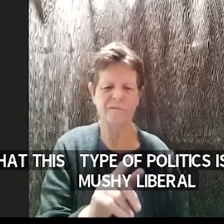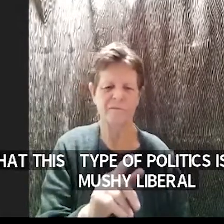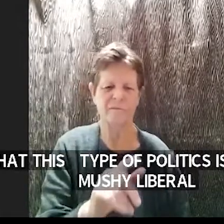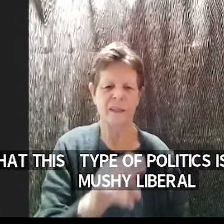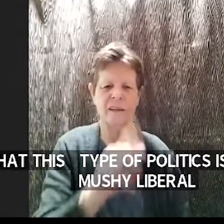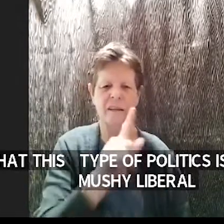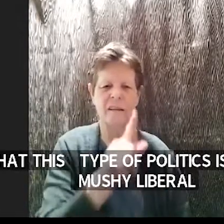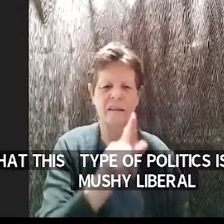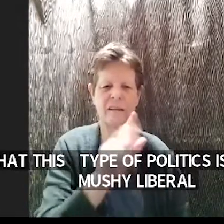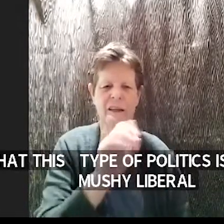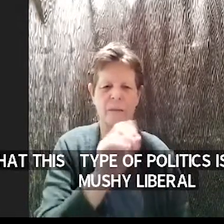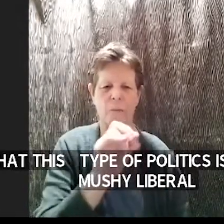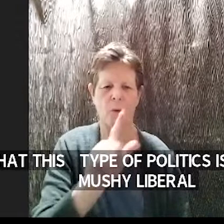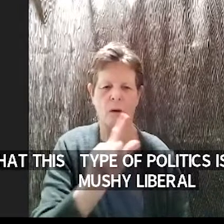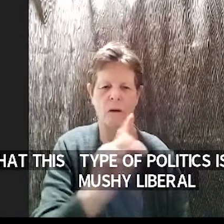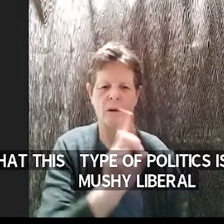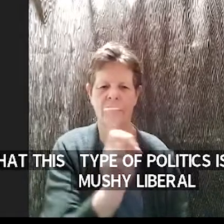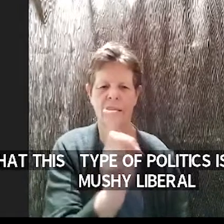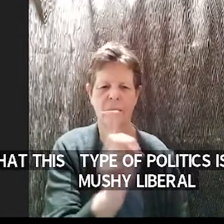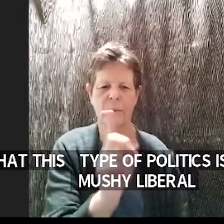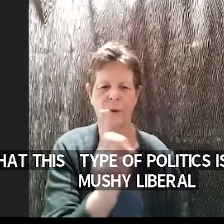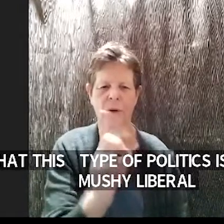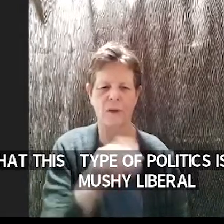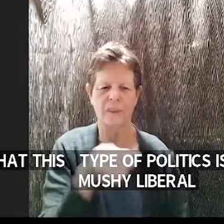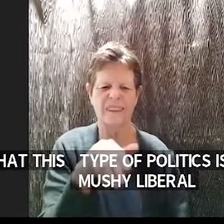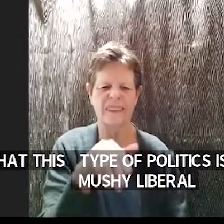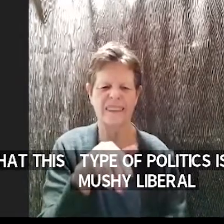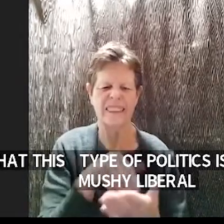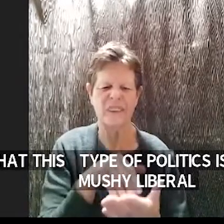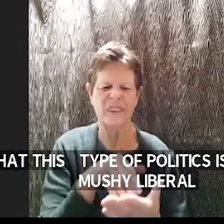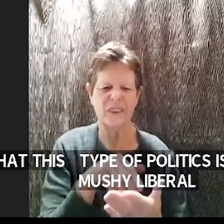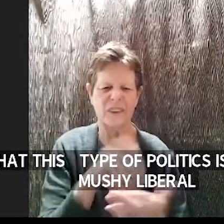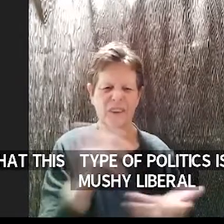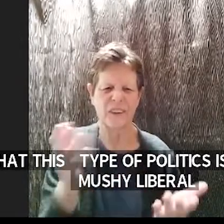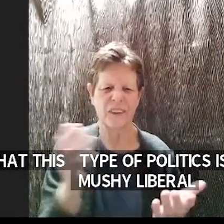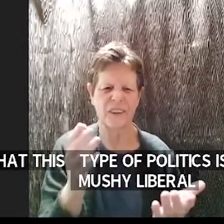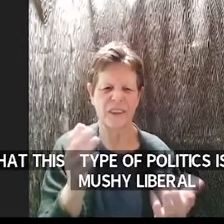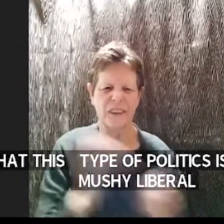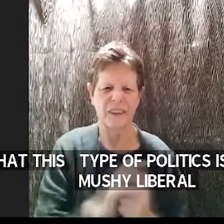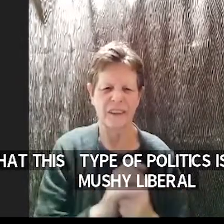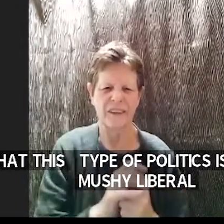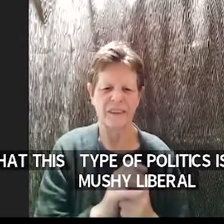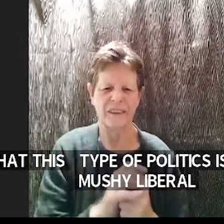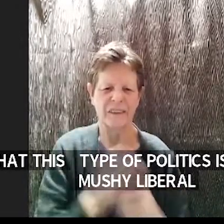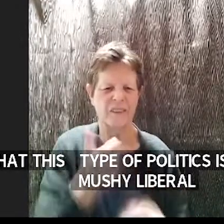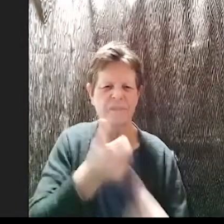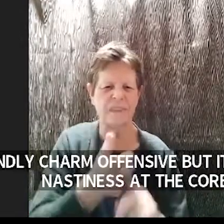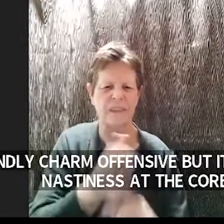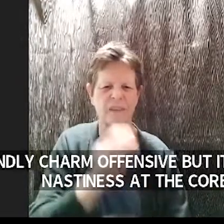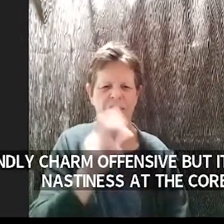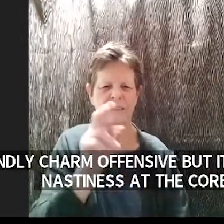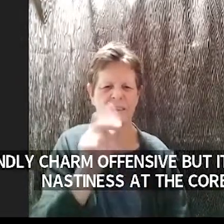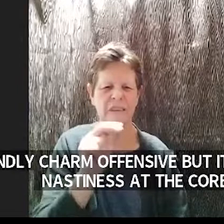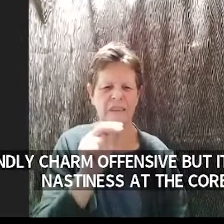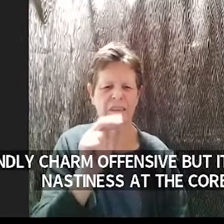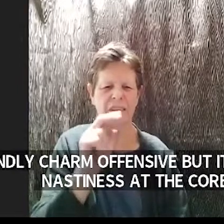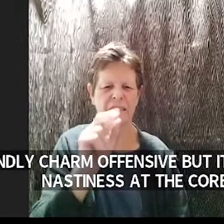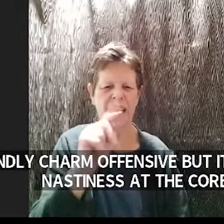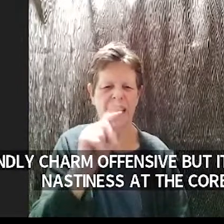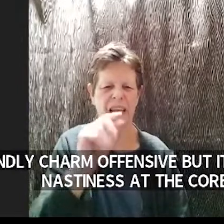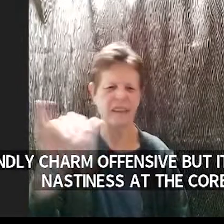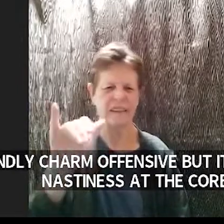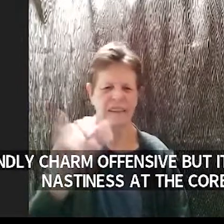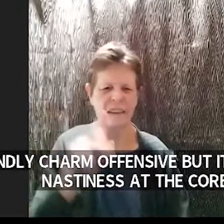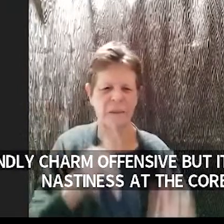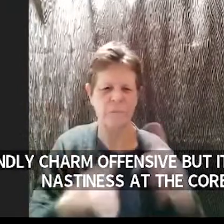offensive but it's it's got the same nastiness at the core absolutely yeah i think this is really where we get